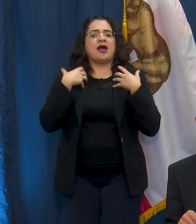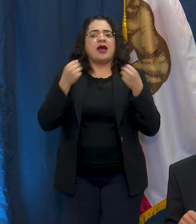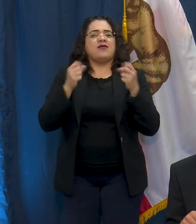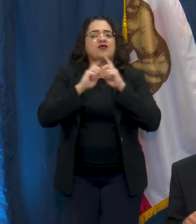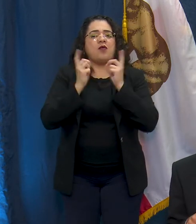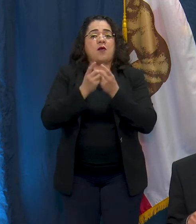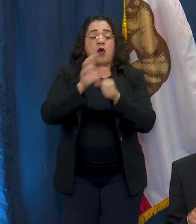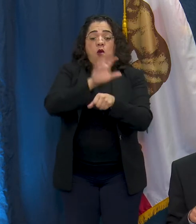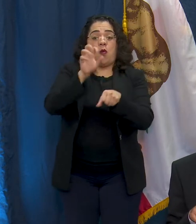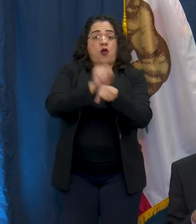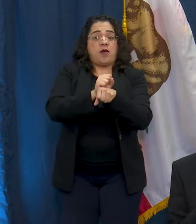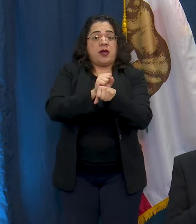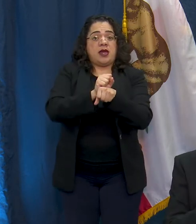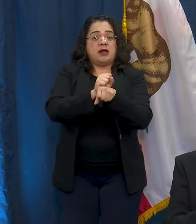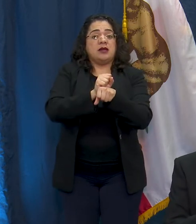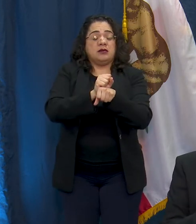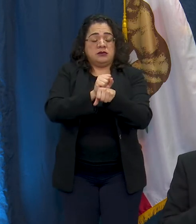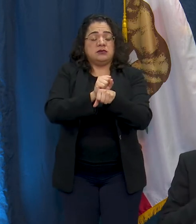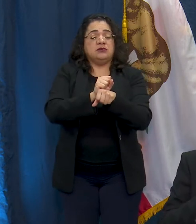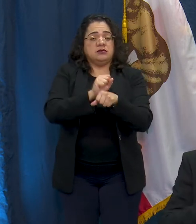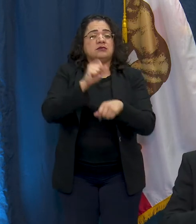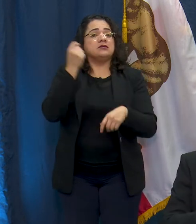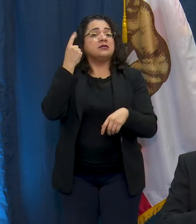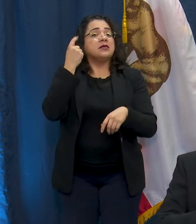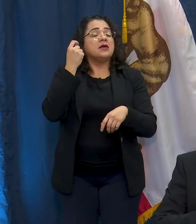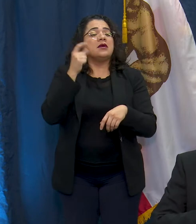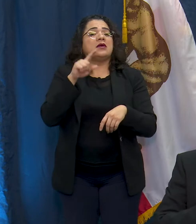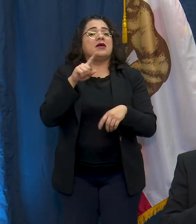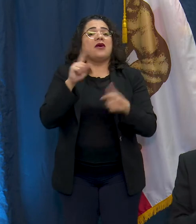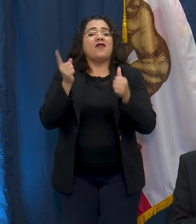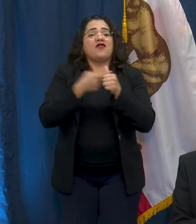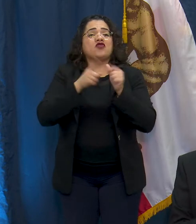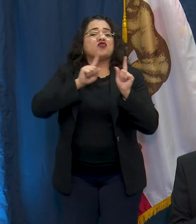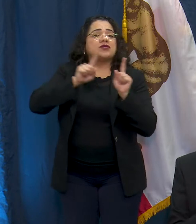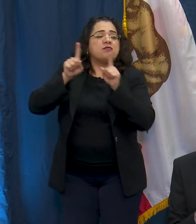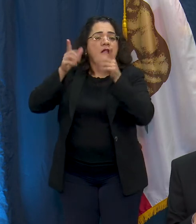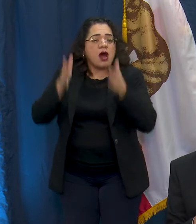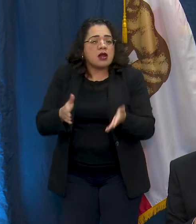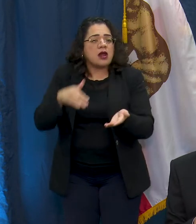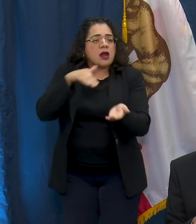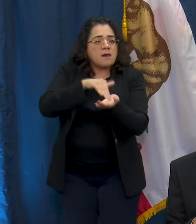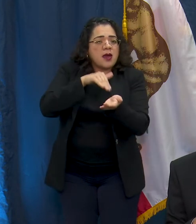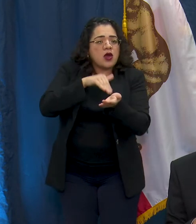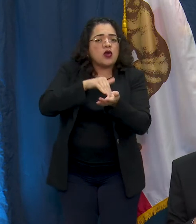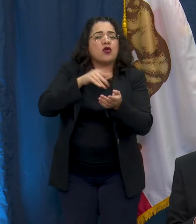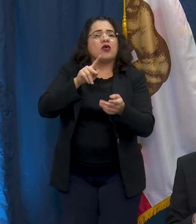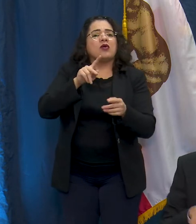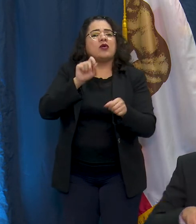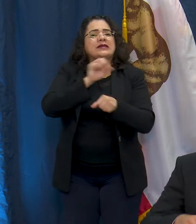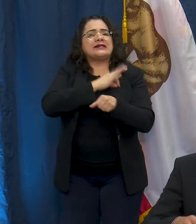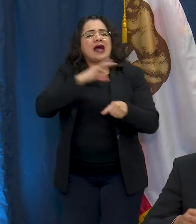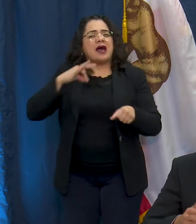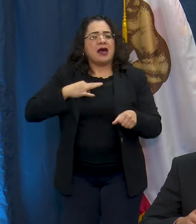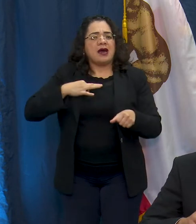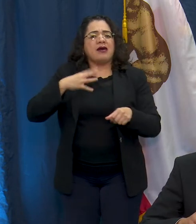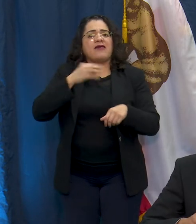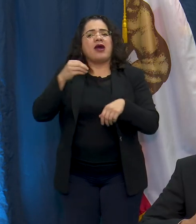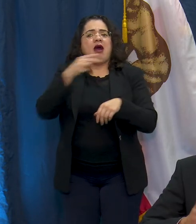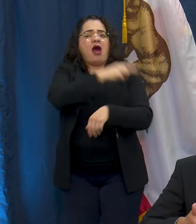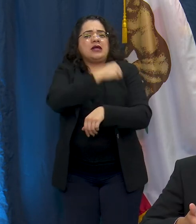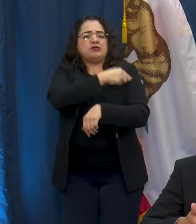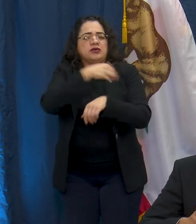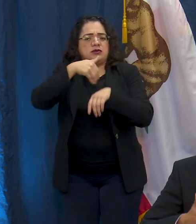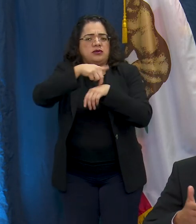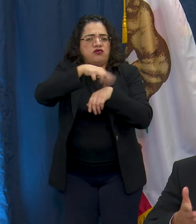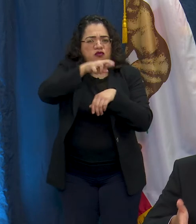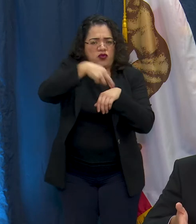appointment only. It's really focused on first responders, medical personnel, and appointments through the hospital. Well the great news is